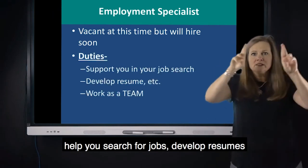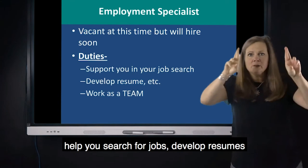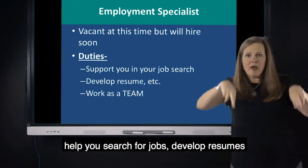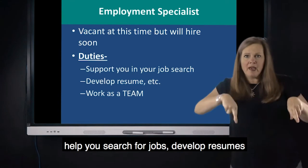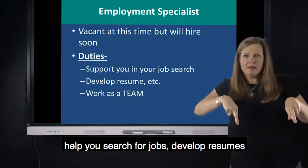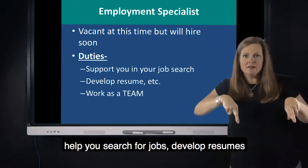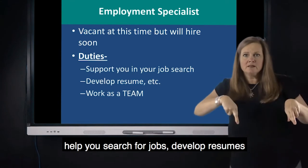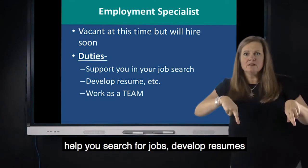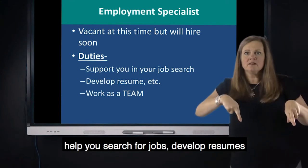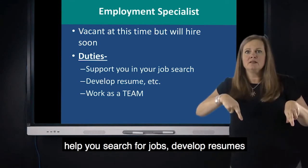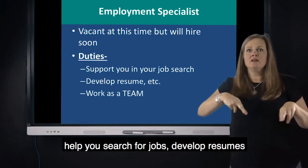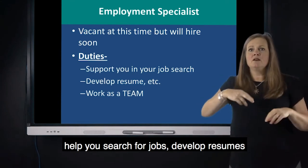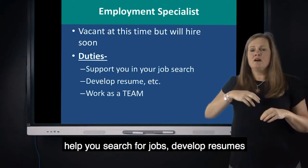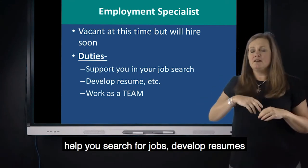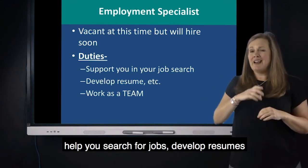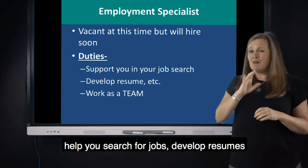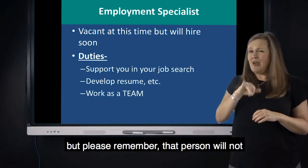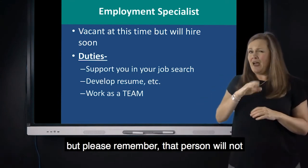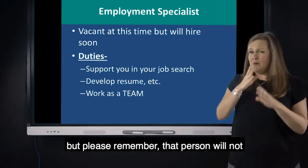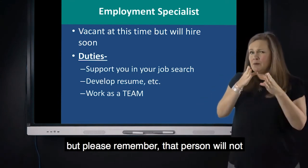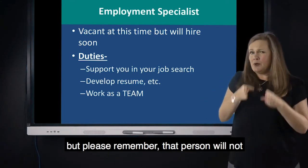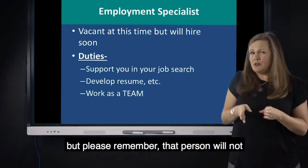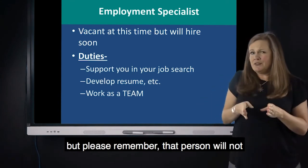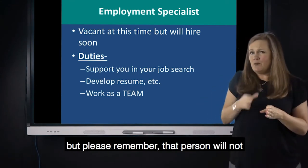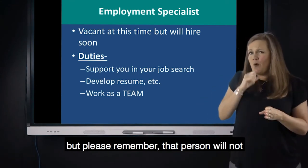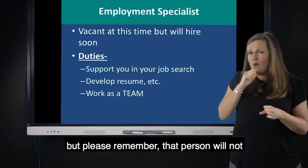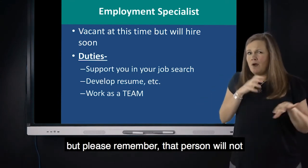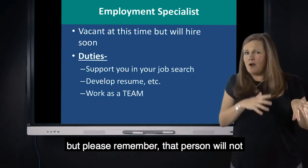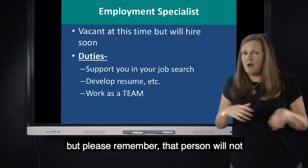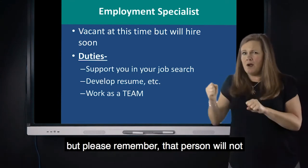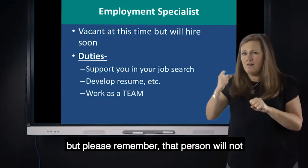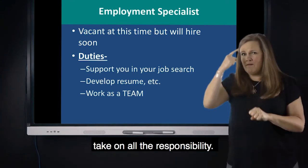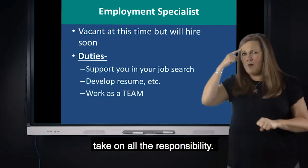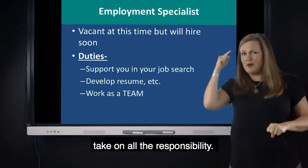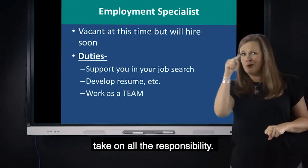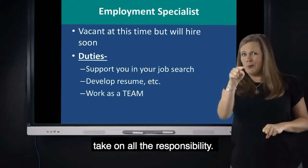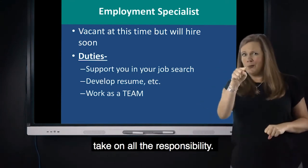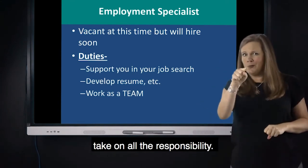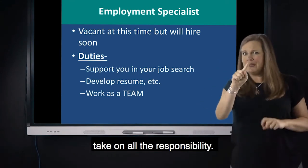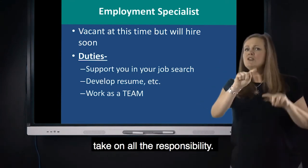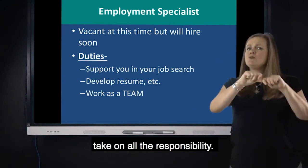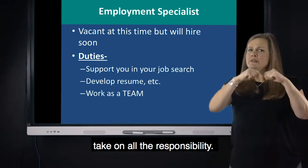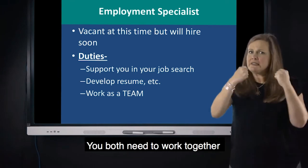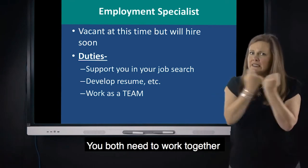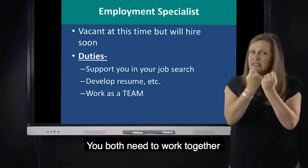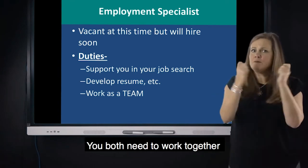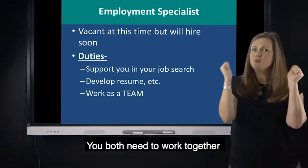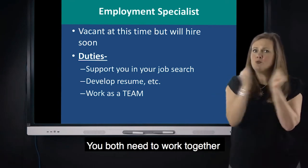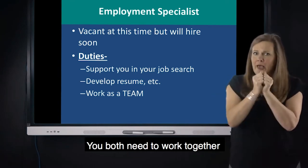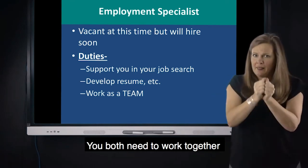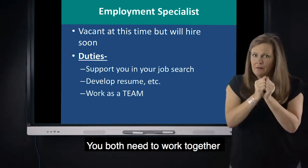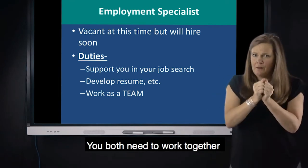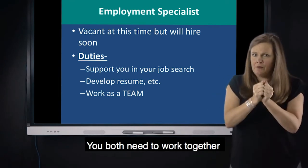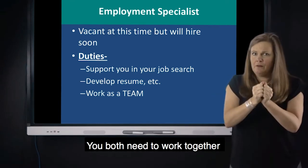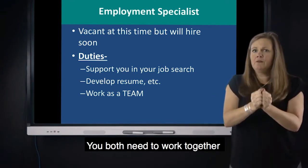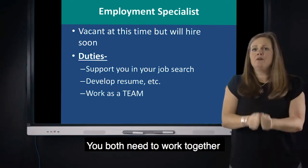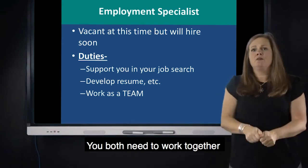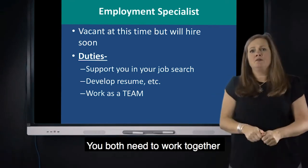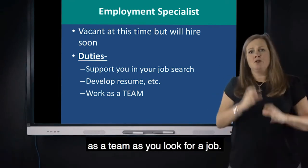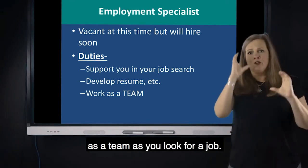We can help them fill out applications or make a resume. Now they are not going to do it for you, but